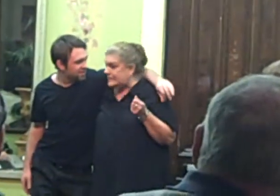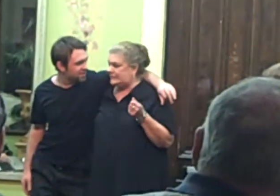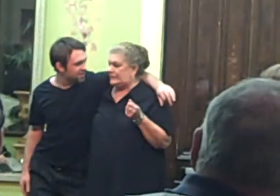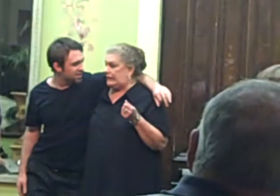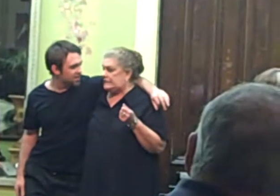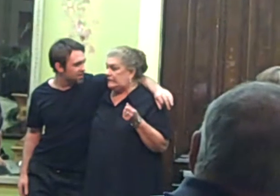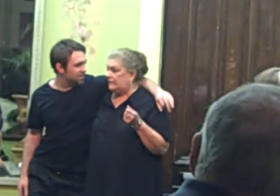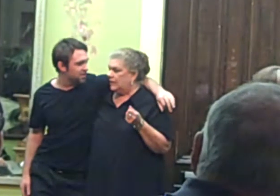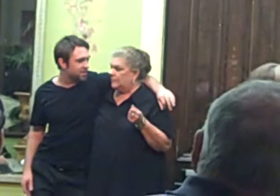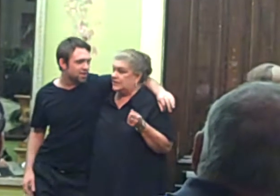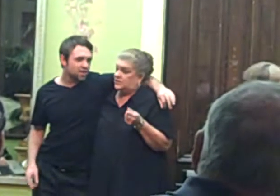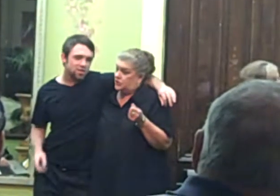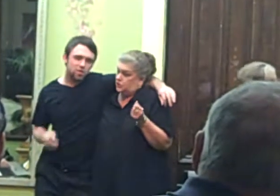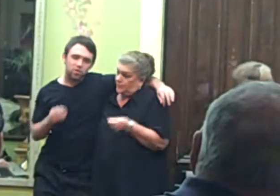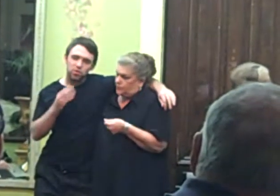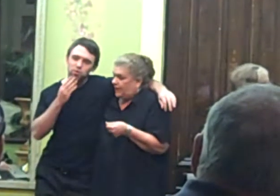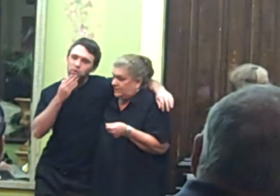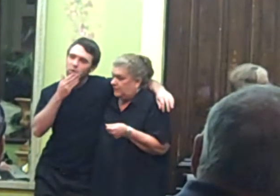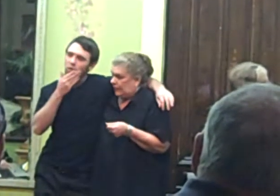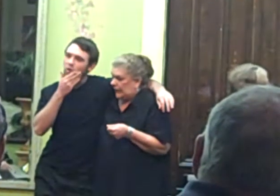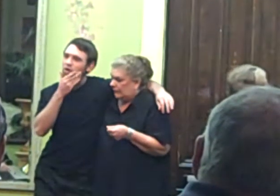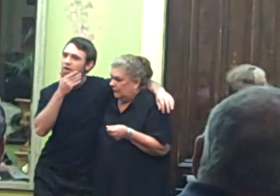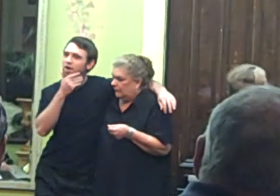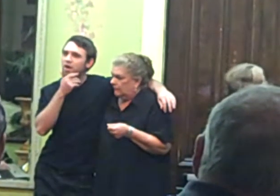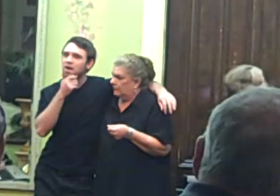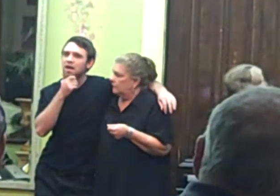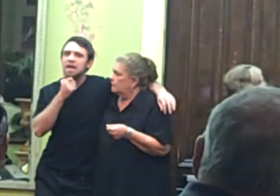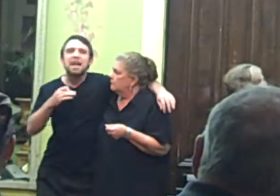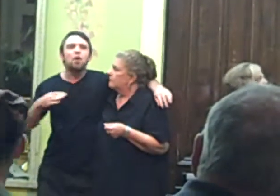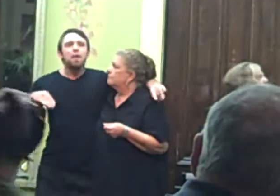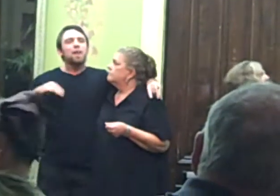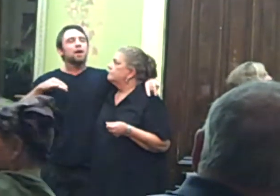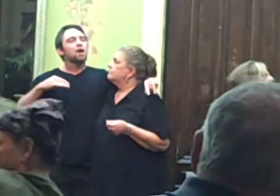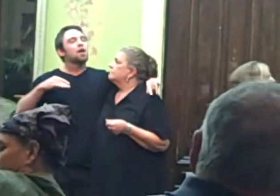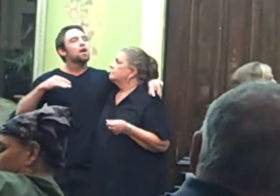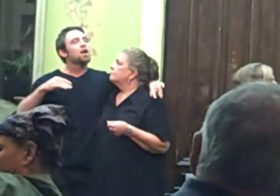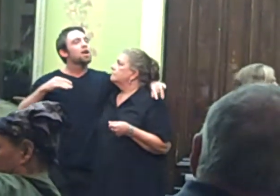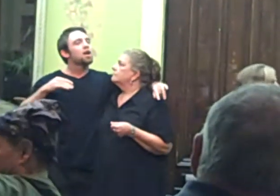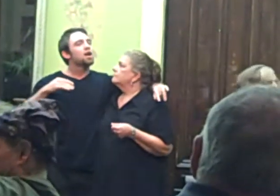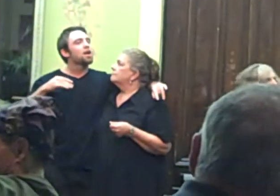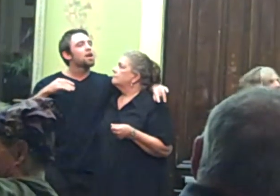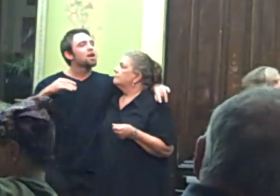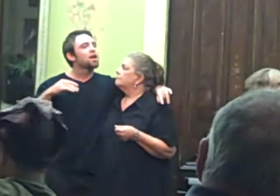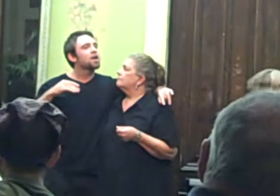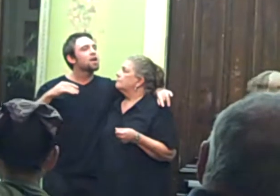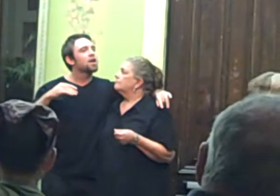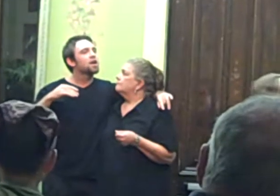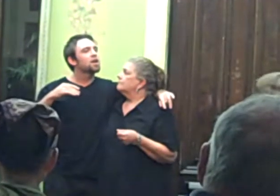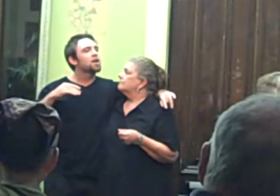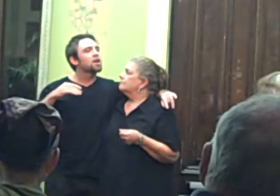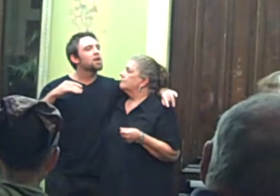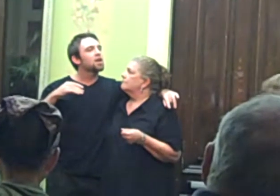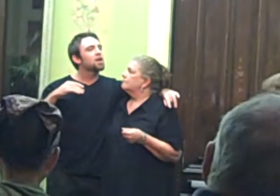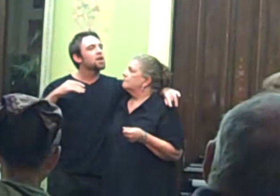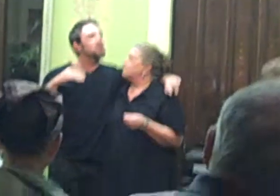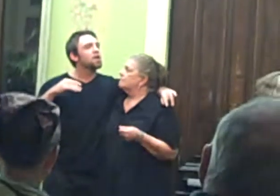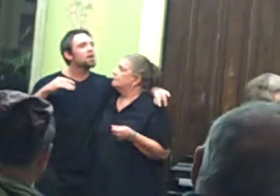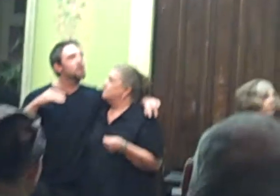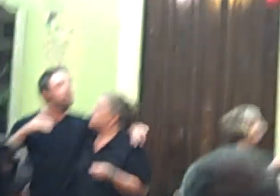exciting, because it stopped right in the middle. Now, have you ever listened to that new channel, that new local channel that only